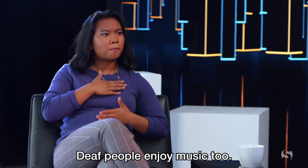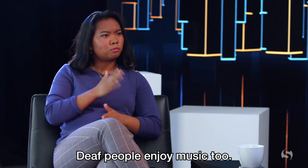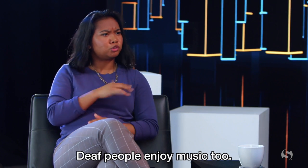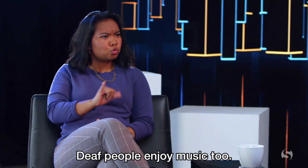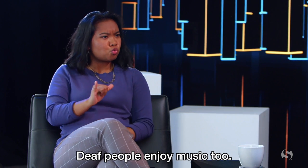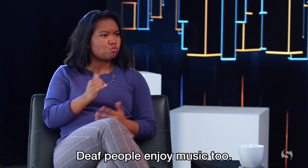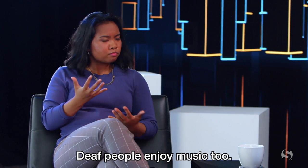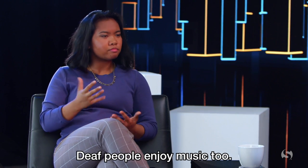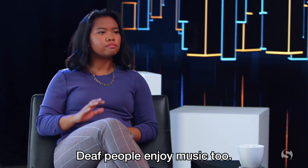music too.